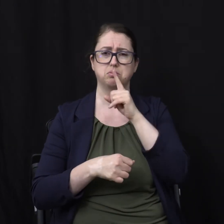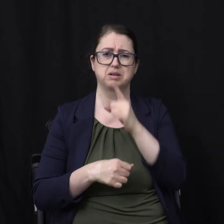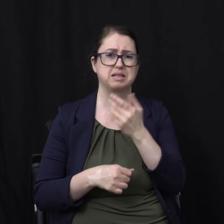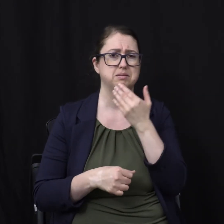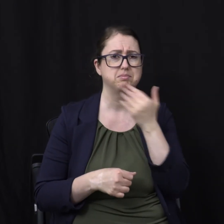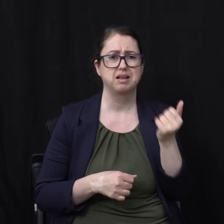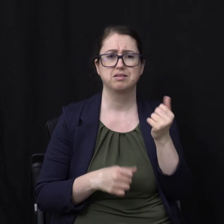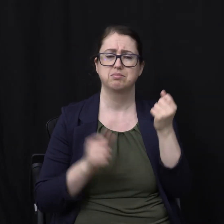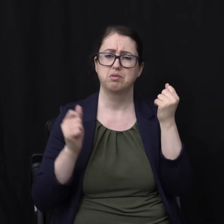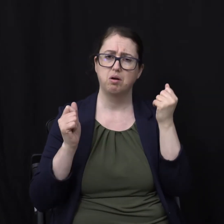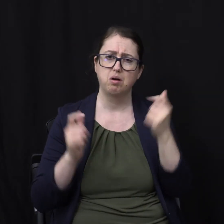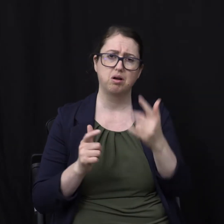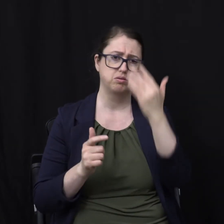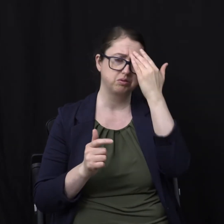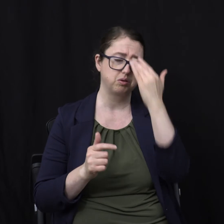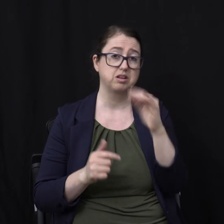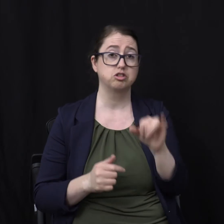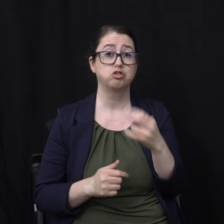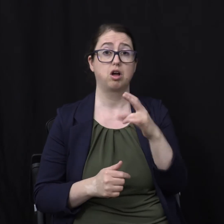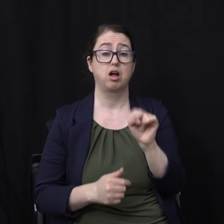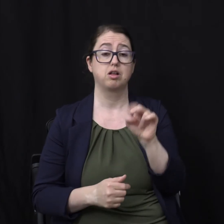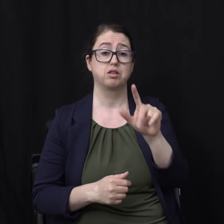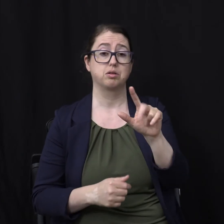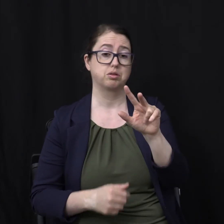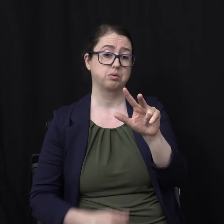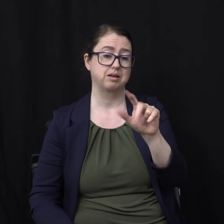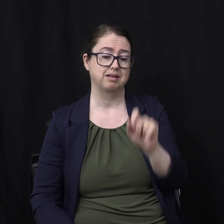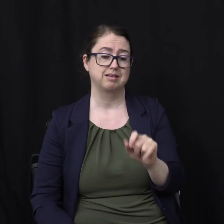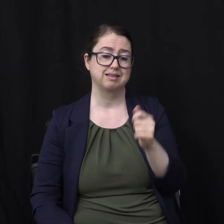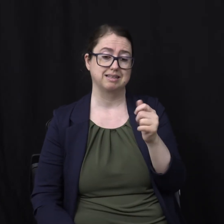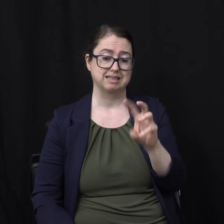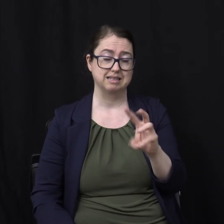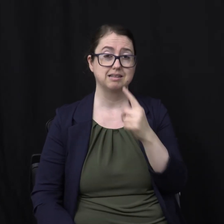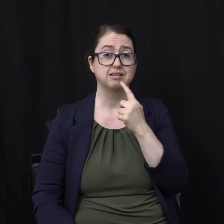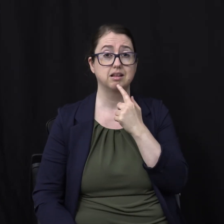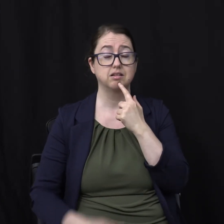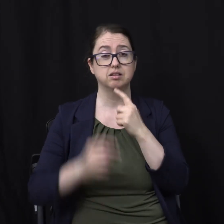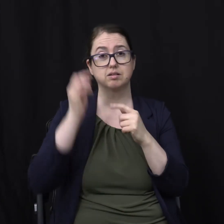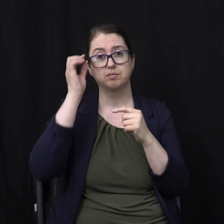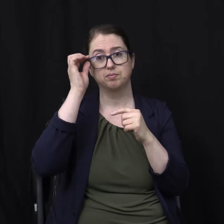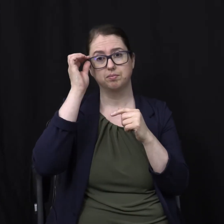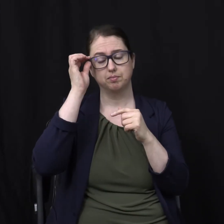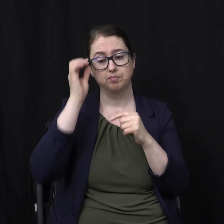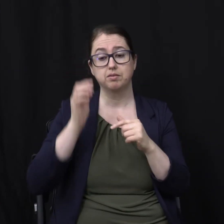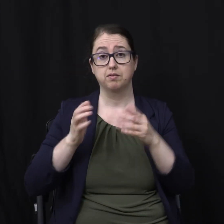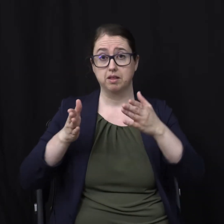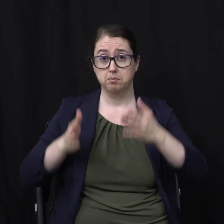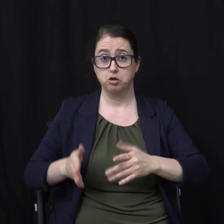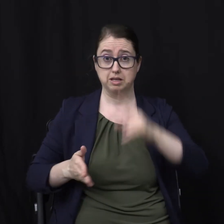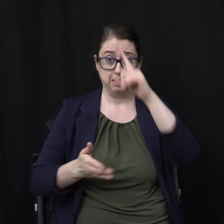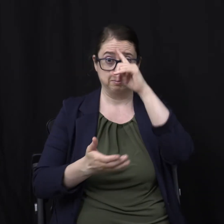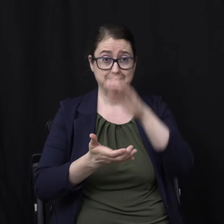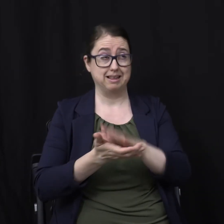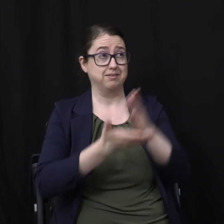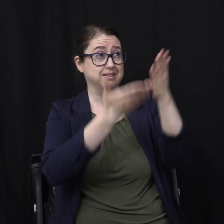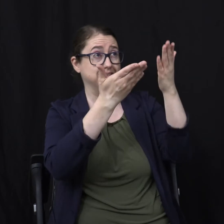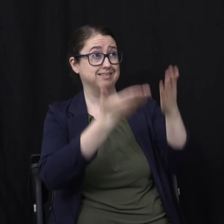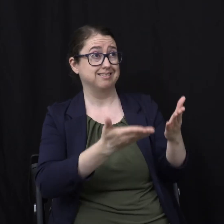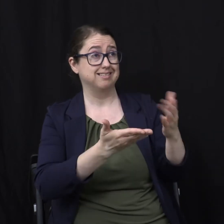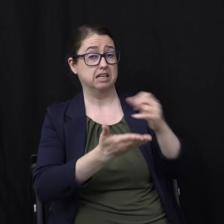Most well known verse John 3.16 Actually lays this out Very clearly It says that Whoever believes in him Shall not Fill in